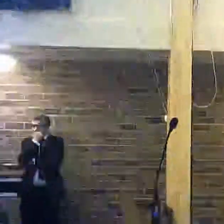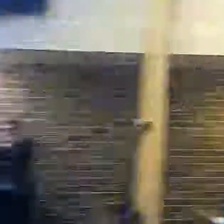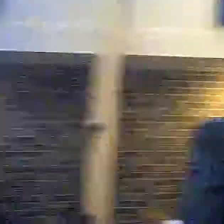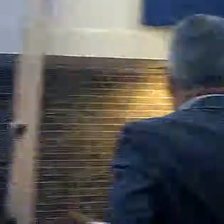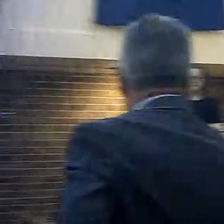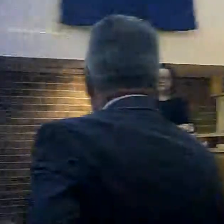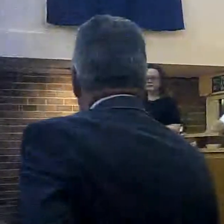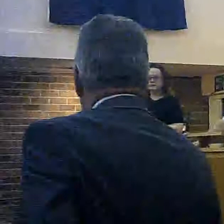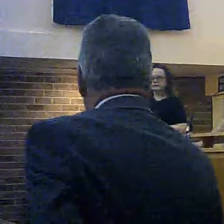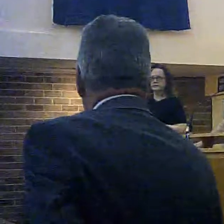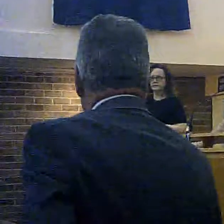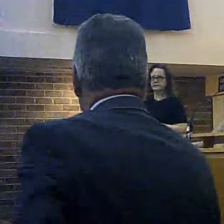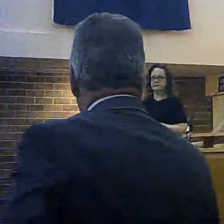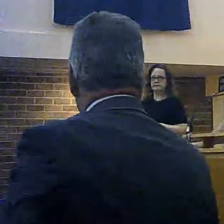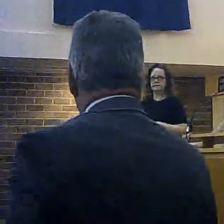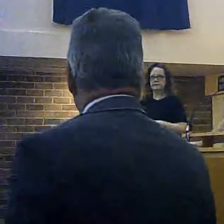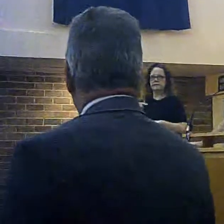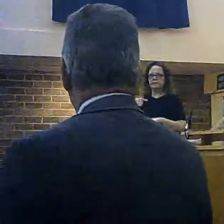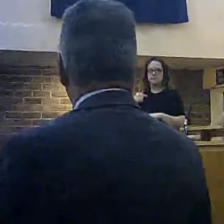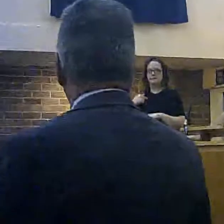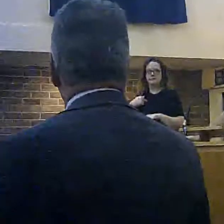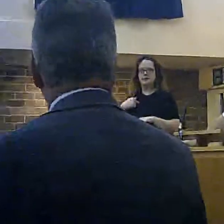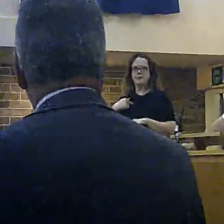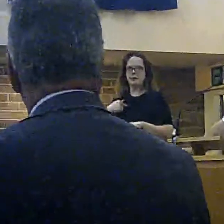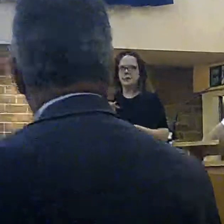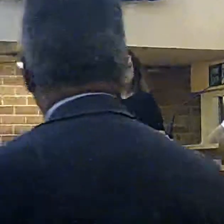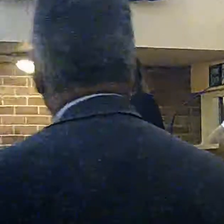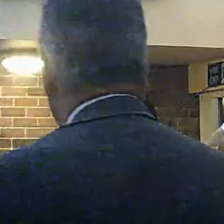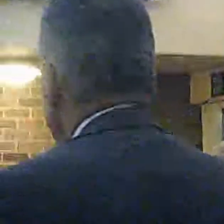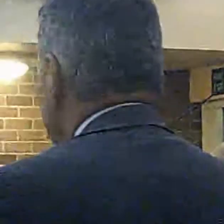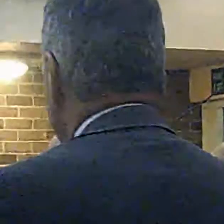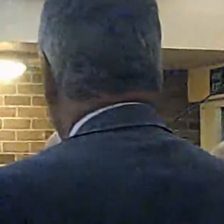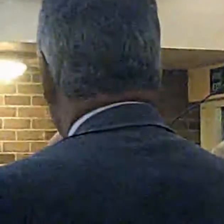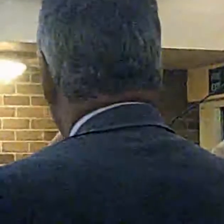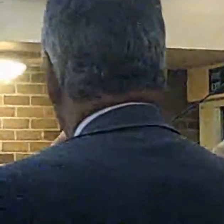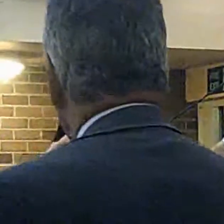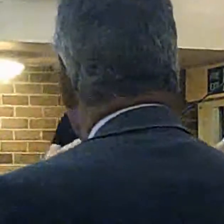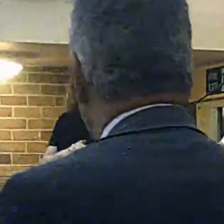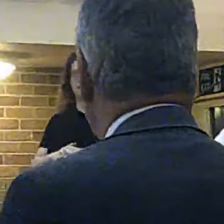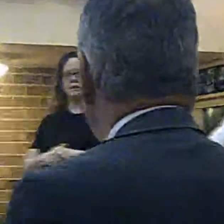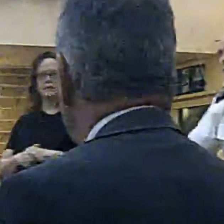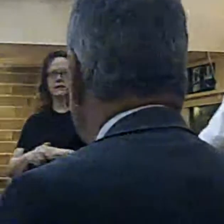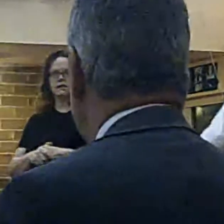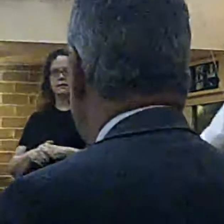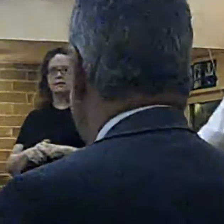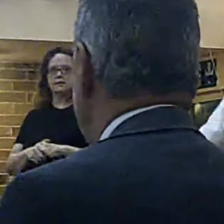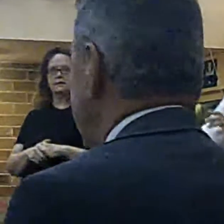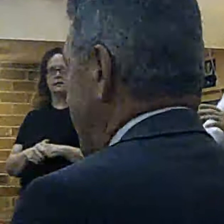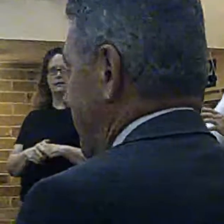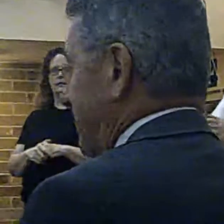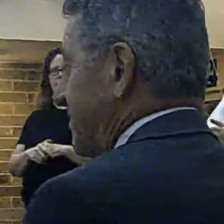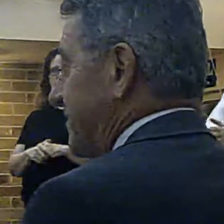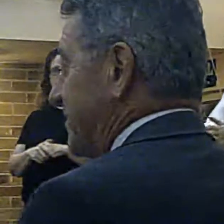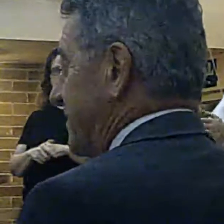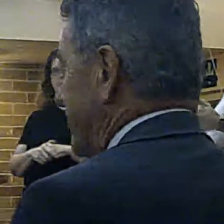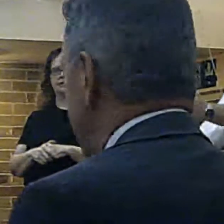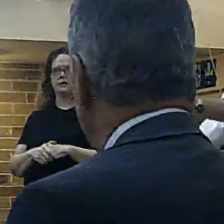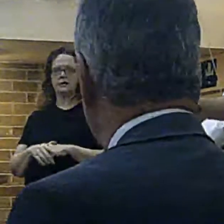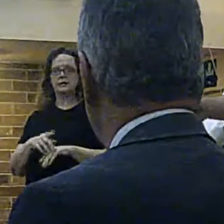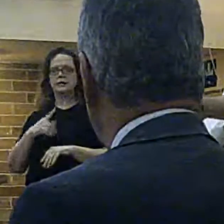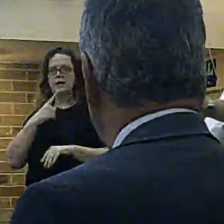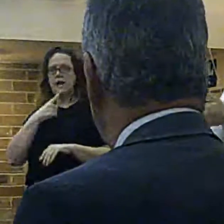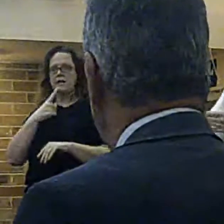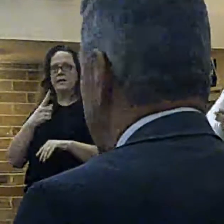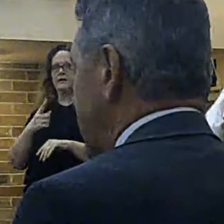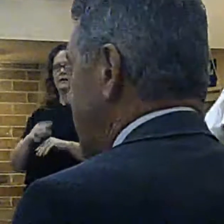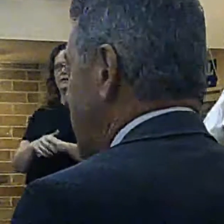have i not made that very point during the presentation did i not did i not say